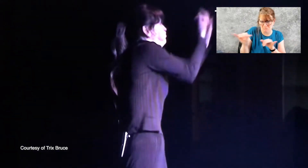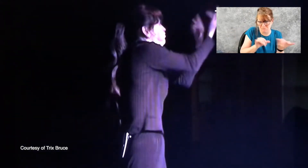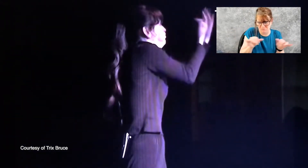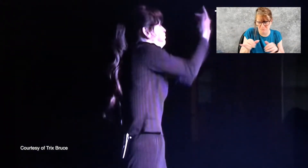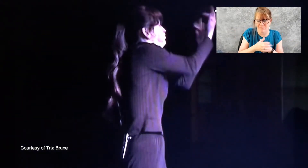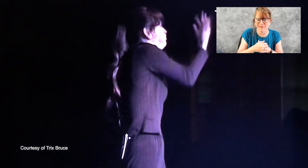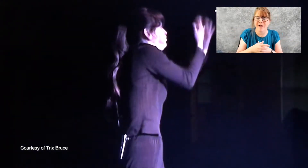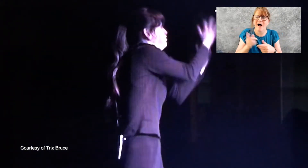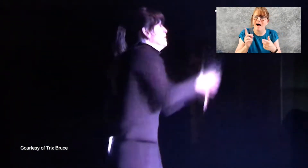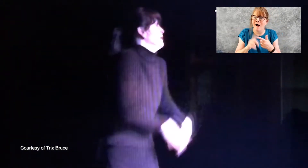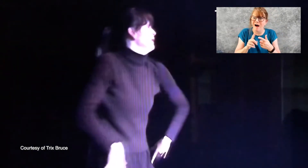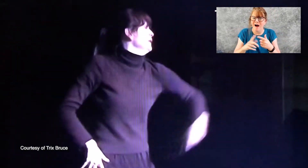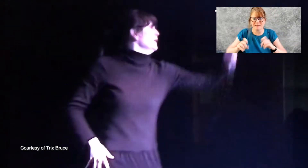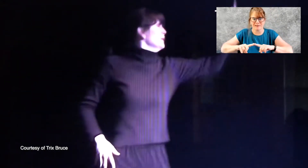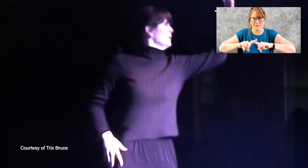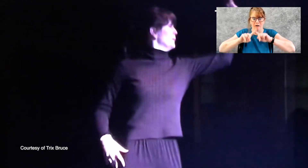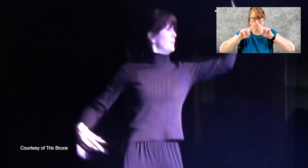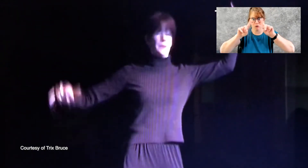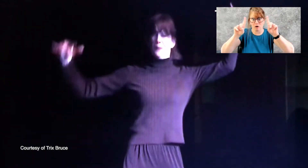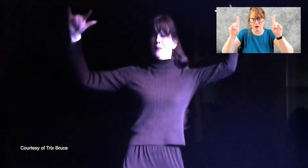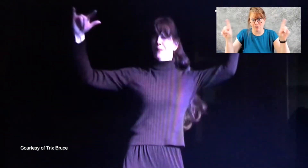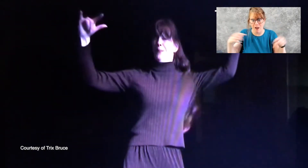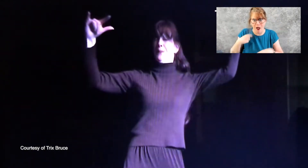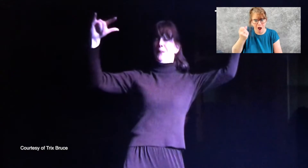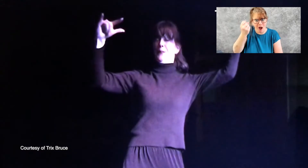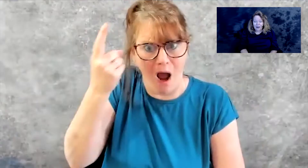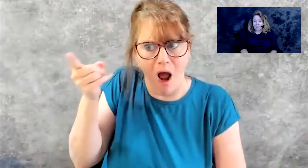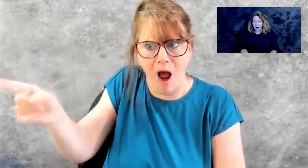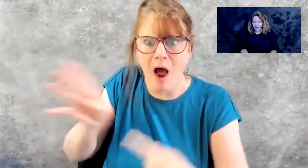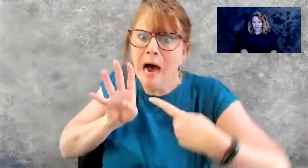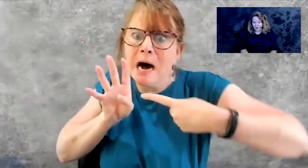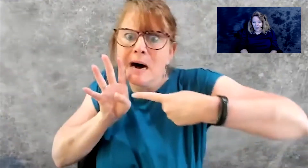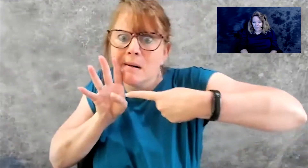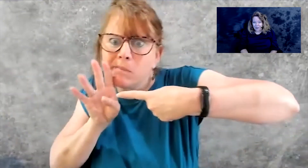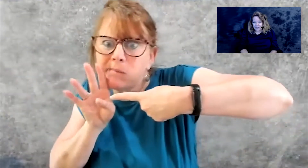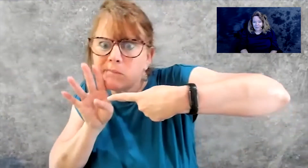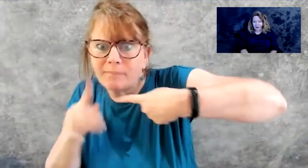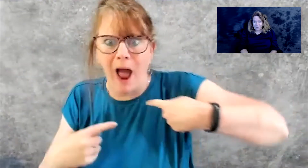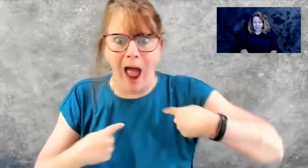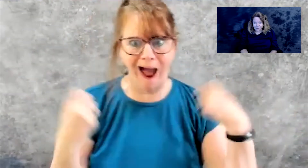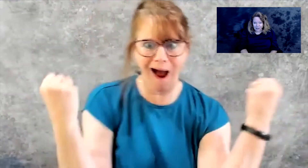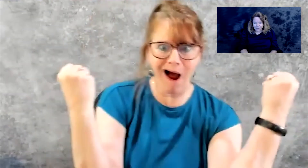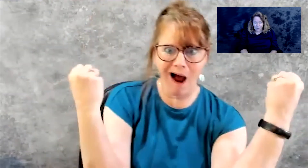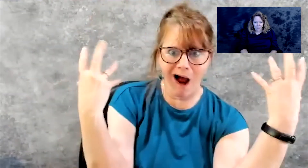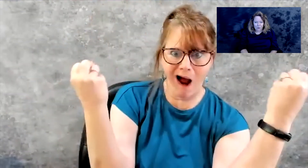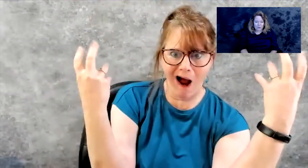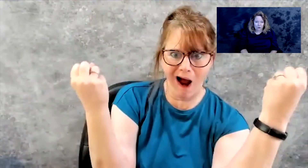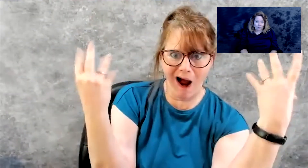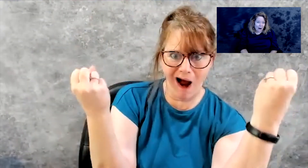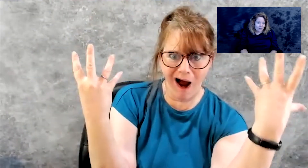stories, their lives, their experiences are pretty similar. But also, I want them to know the difference. You use your mouth